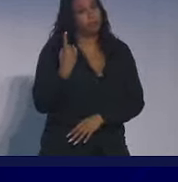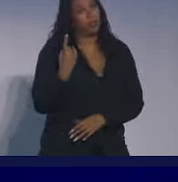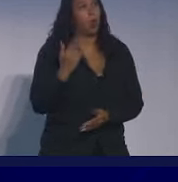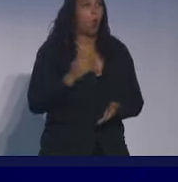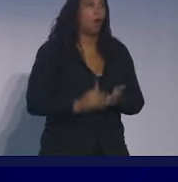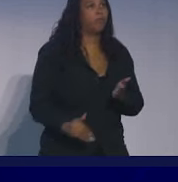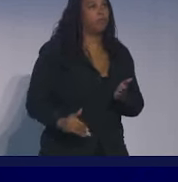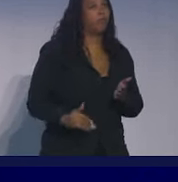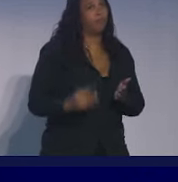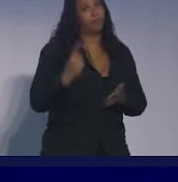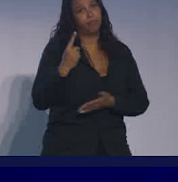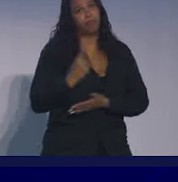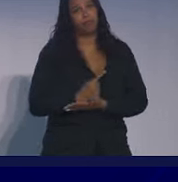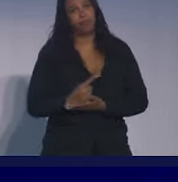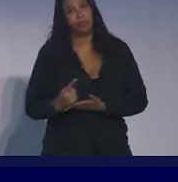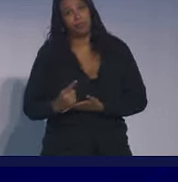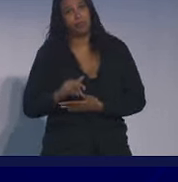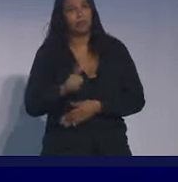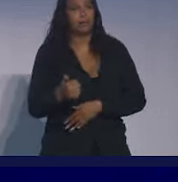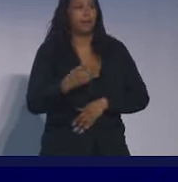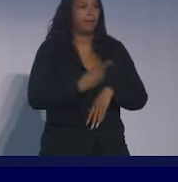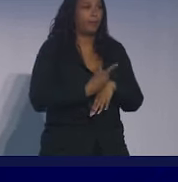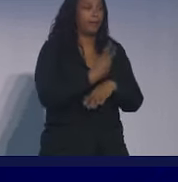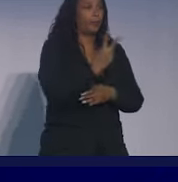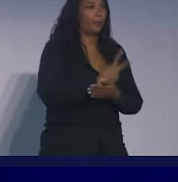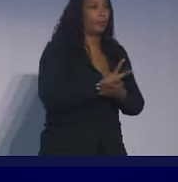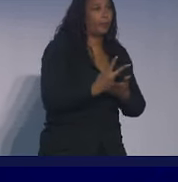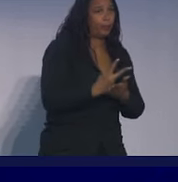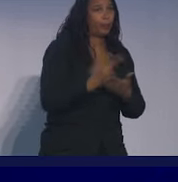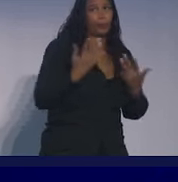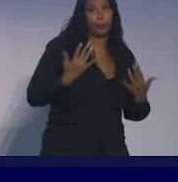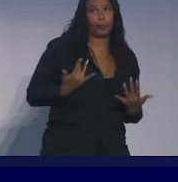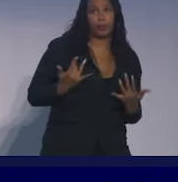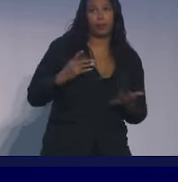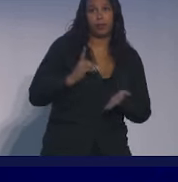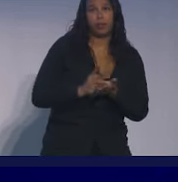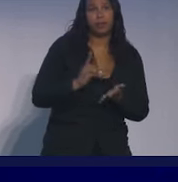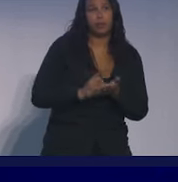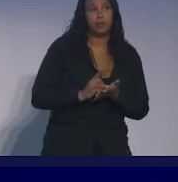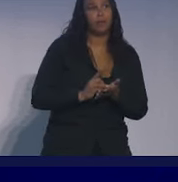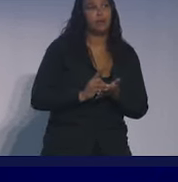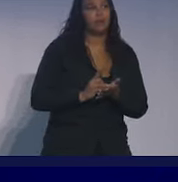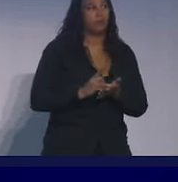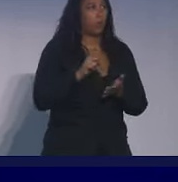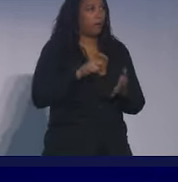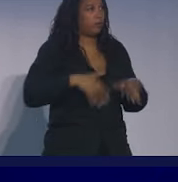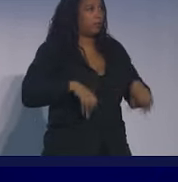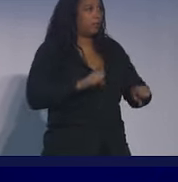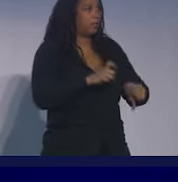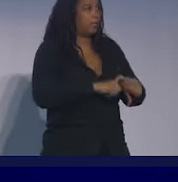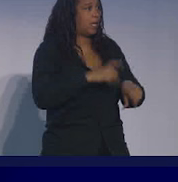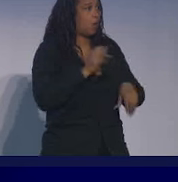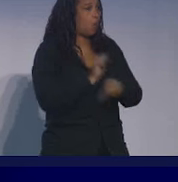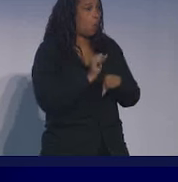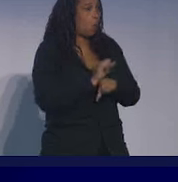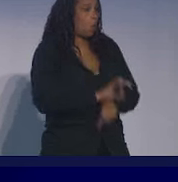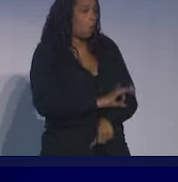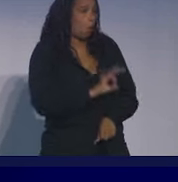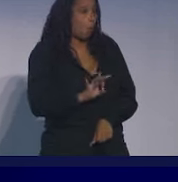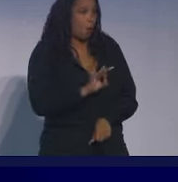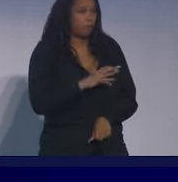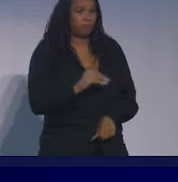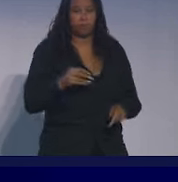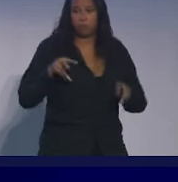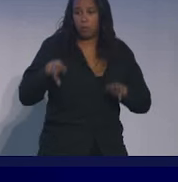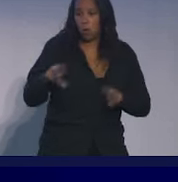it's a week 10 days two weeks to get seen and you've to take time off work you've got to get somebody to watch your kids you've got to get transportation to get there and